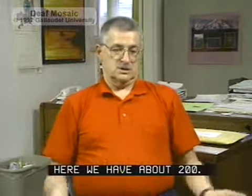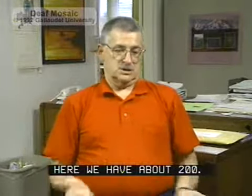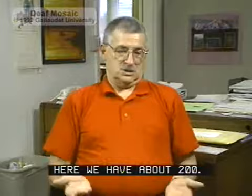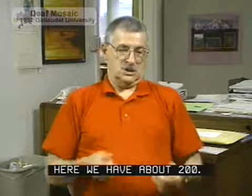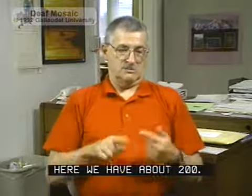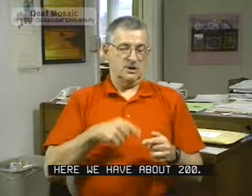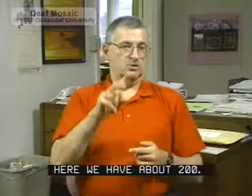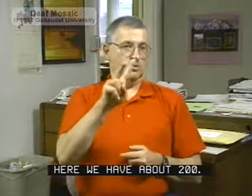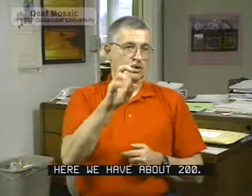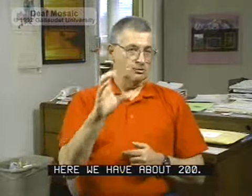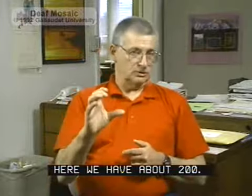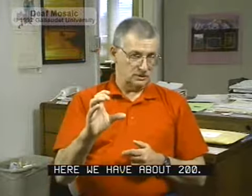200.